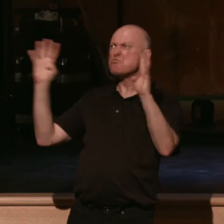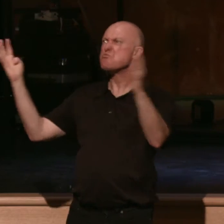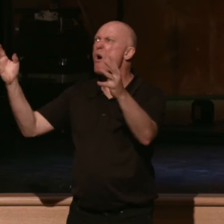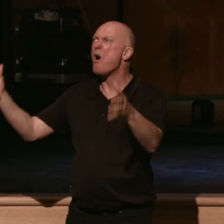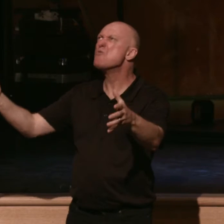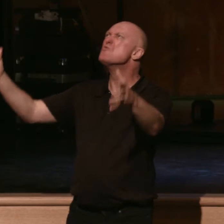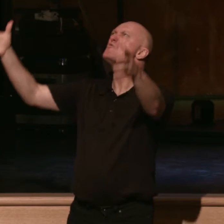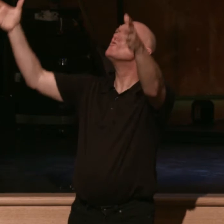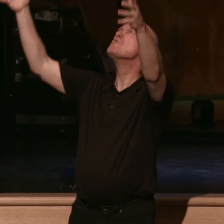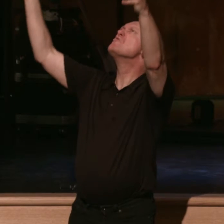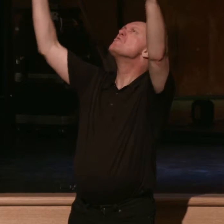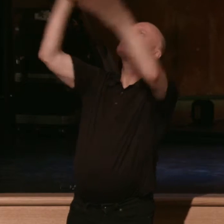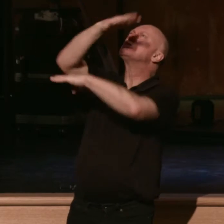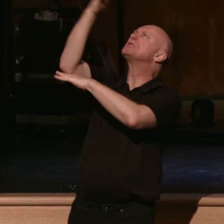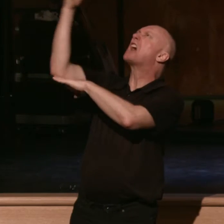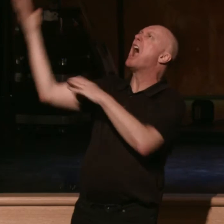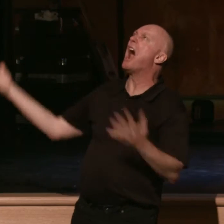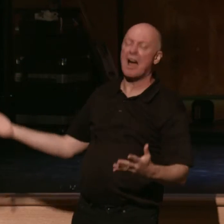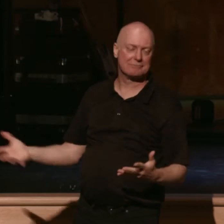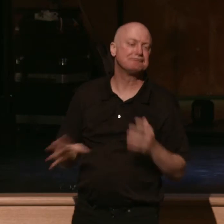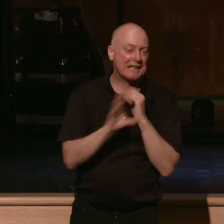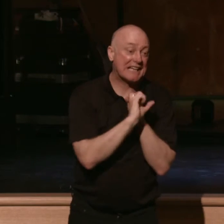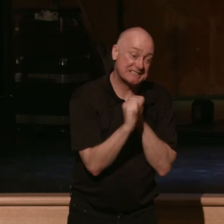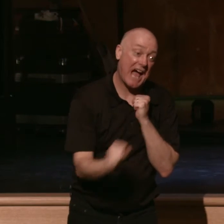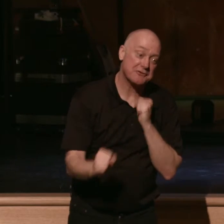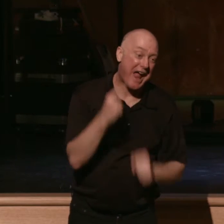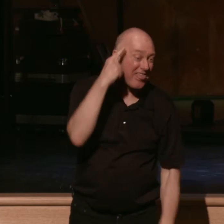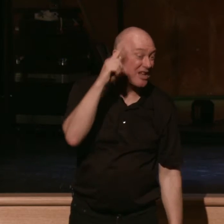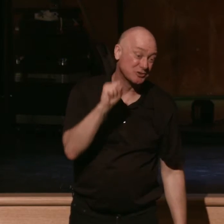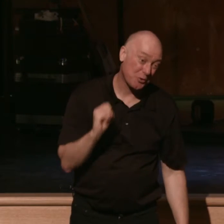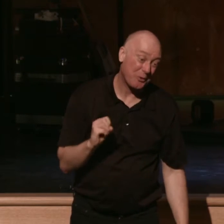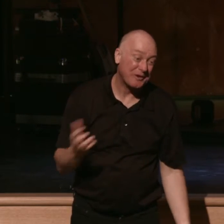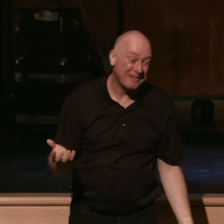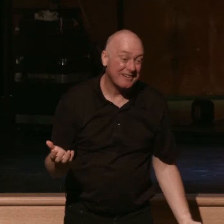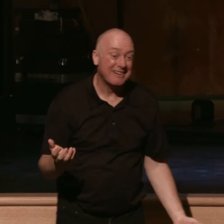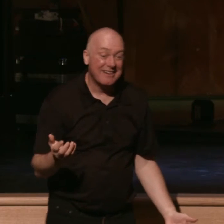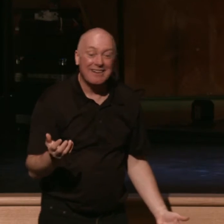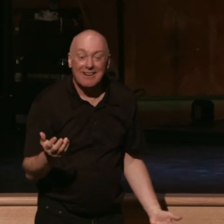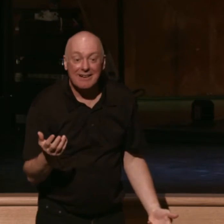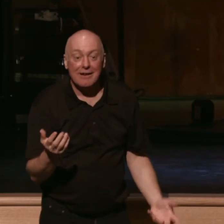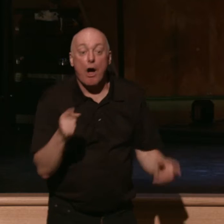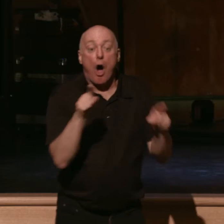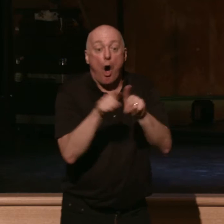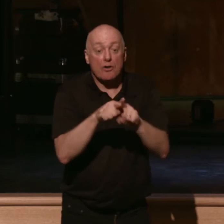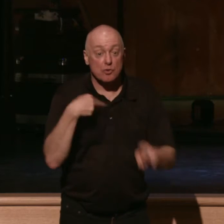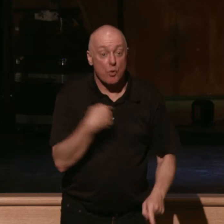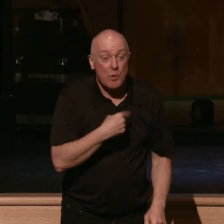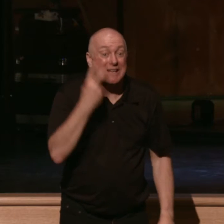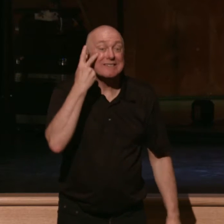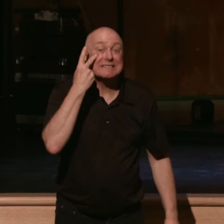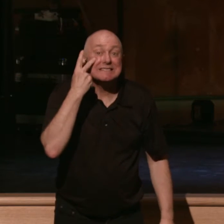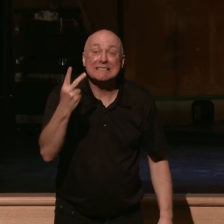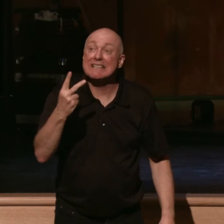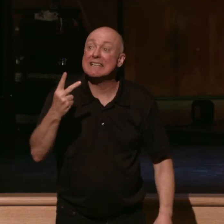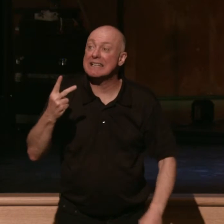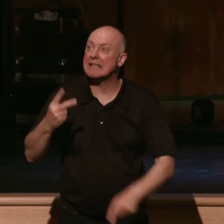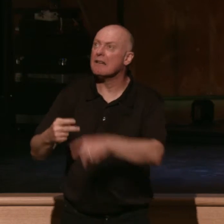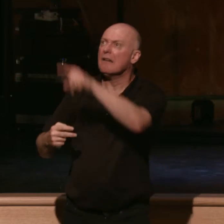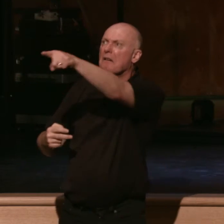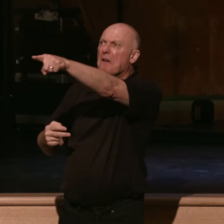up to heaven. Exaggeration? I think so. And besides, we have seen the sons of the Anakim there.